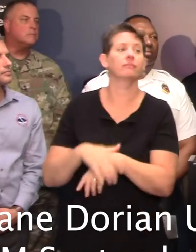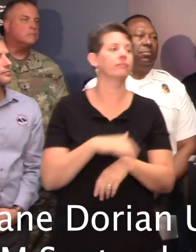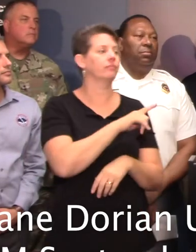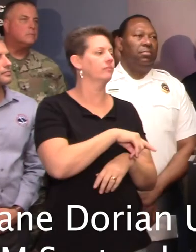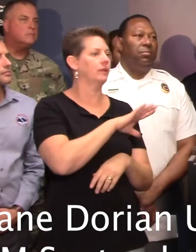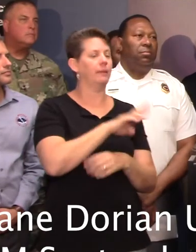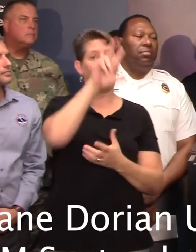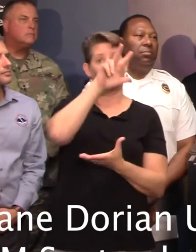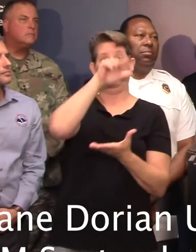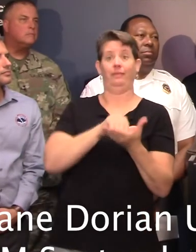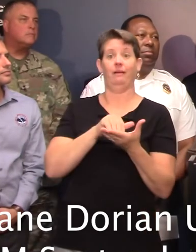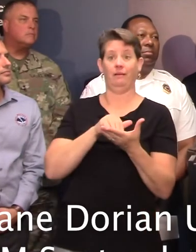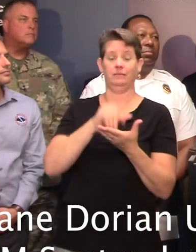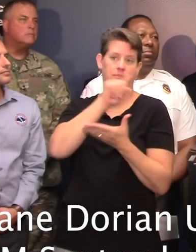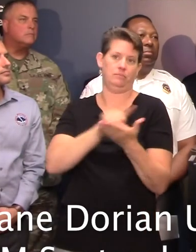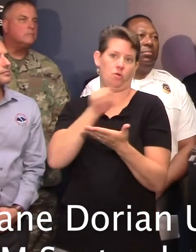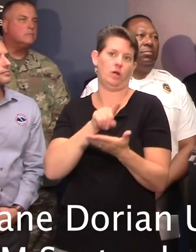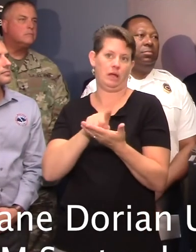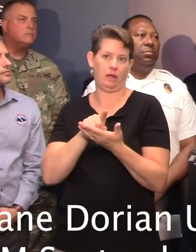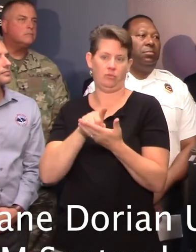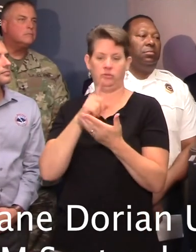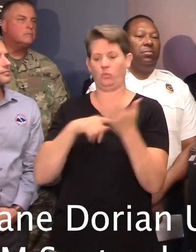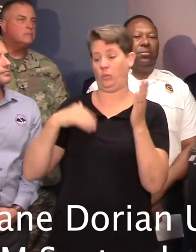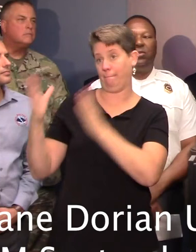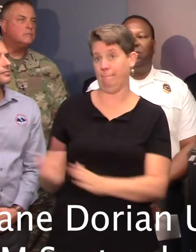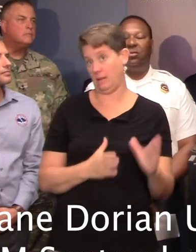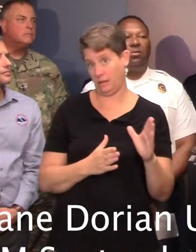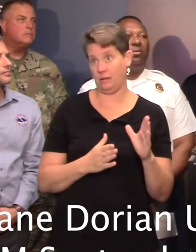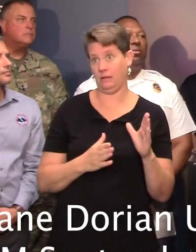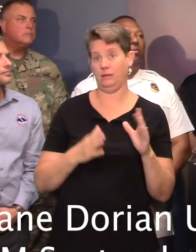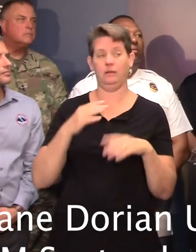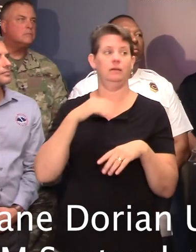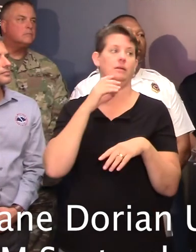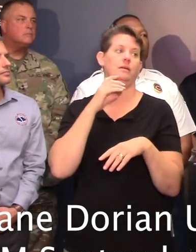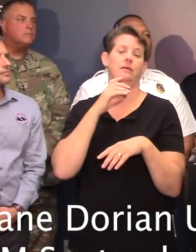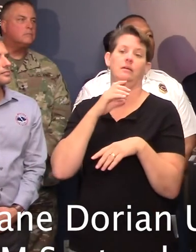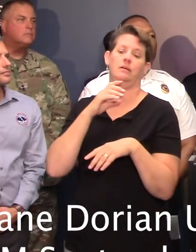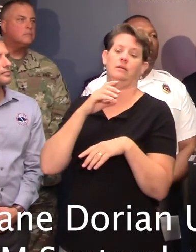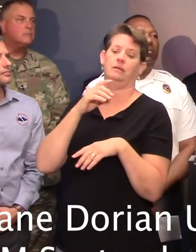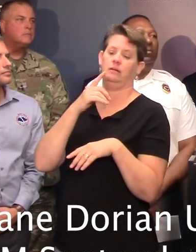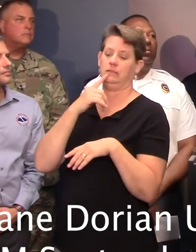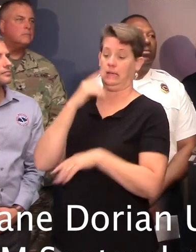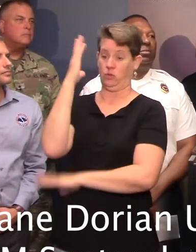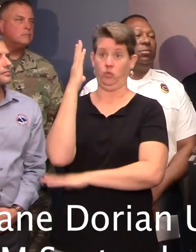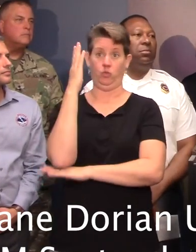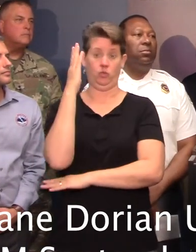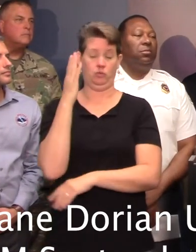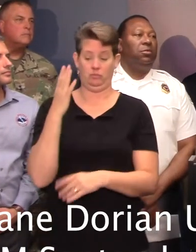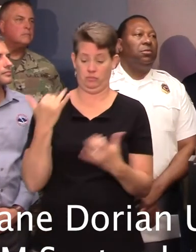,000 vehicles per hour is our planning number on capacity. And as I said earlier, at noon today,